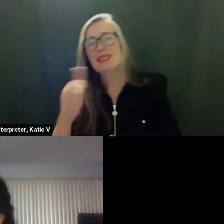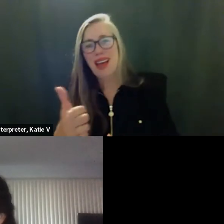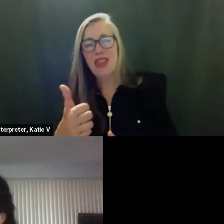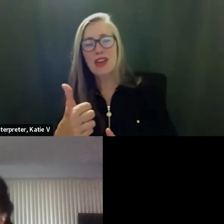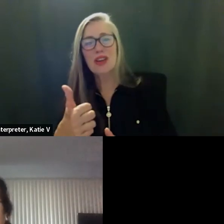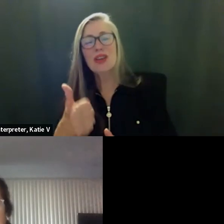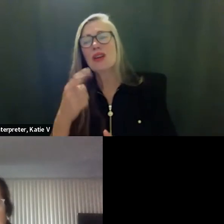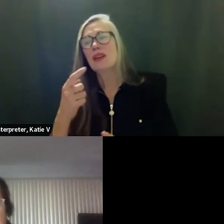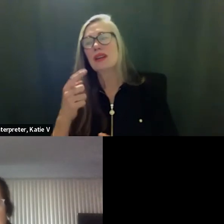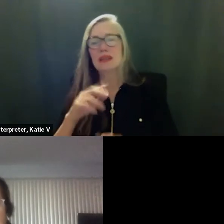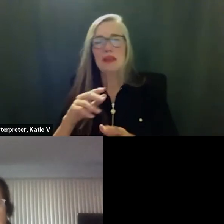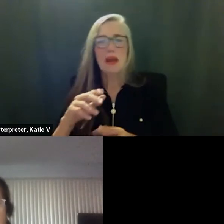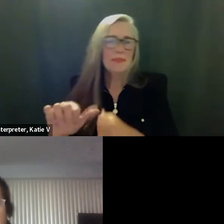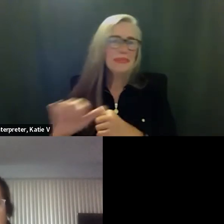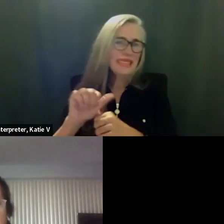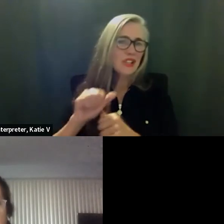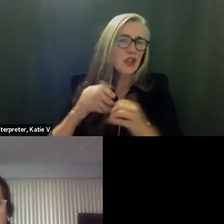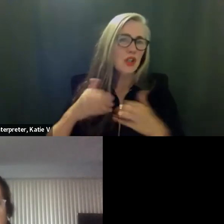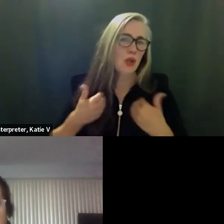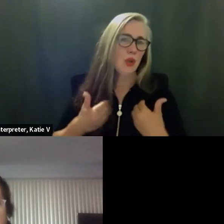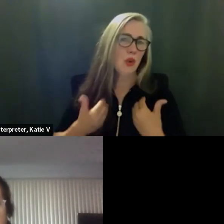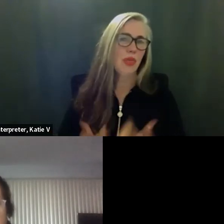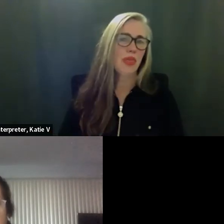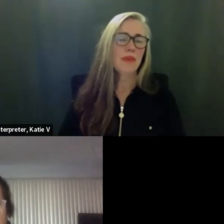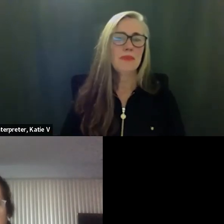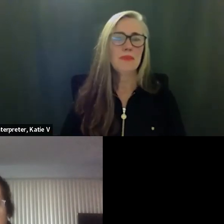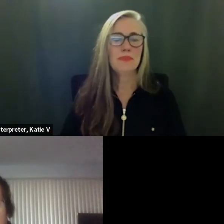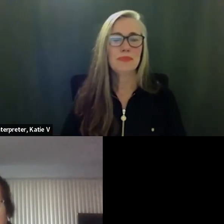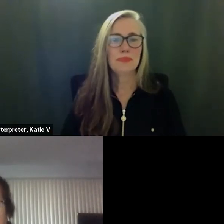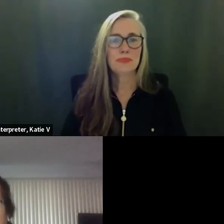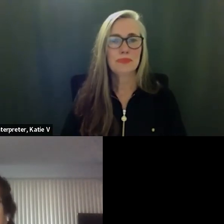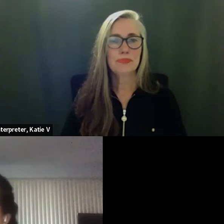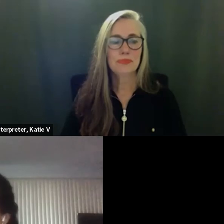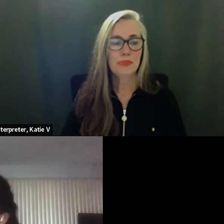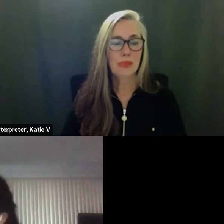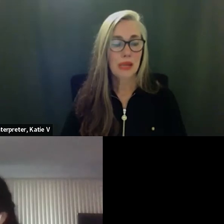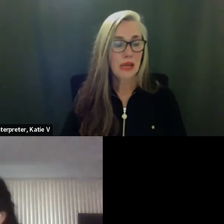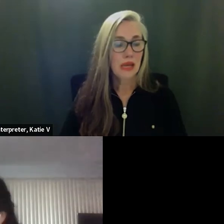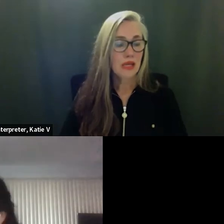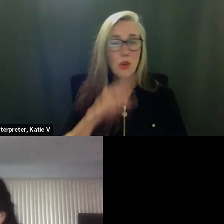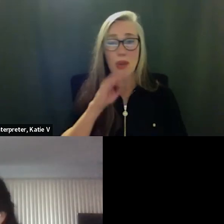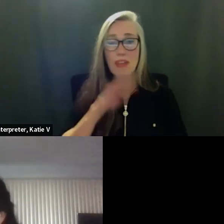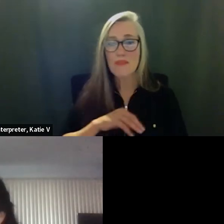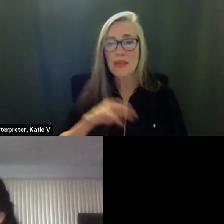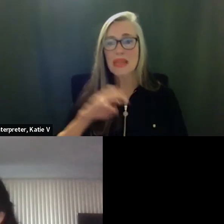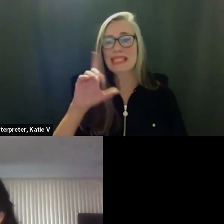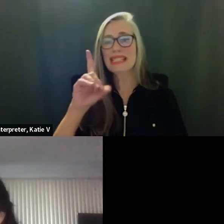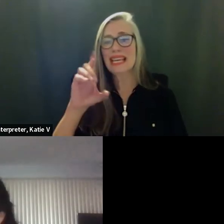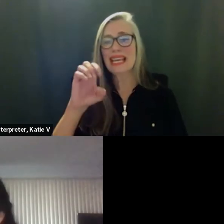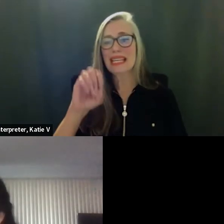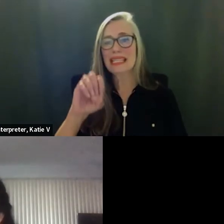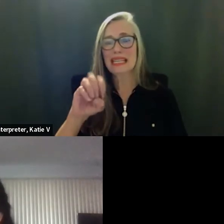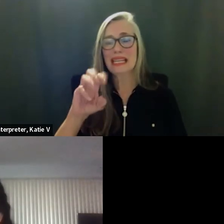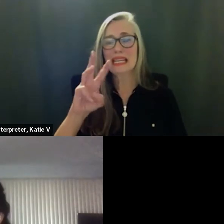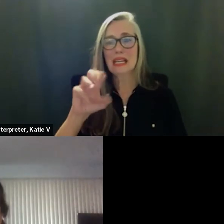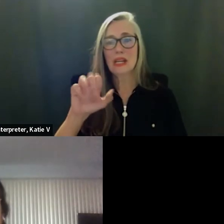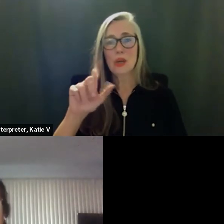any public comments thank you oh i believe if miss dewitt is still on we have one public comment for f11